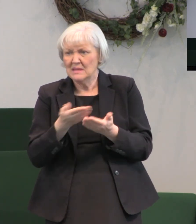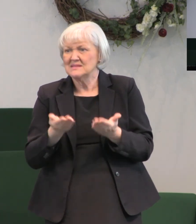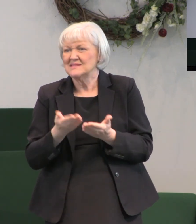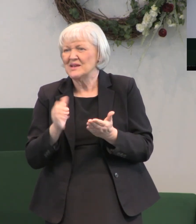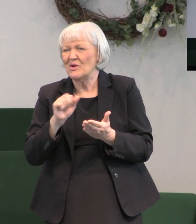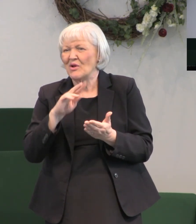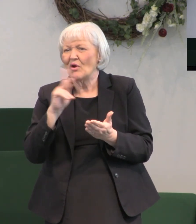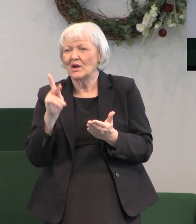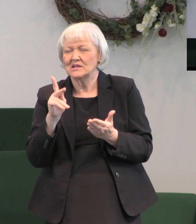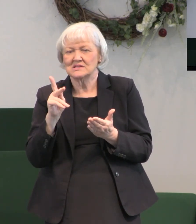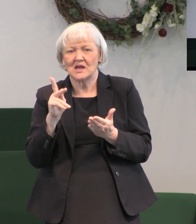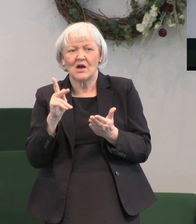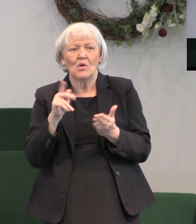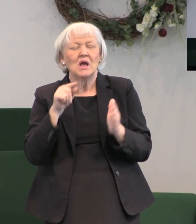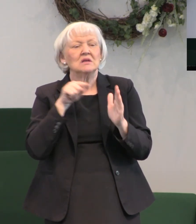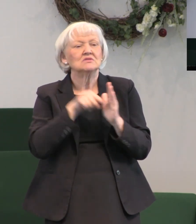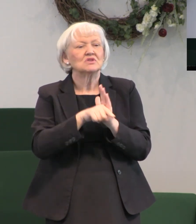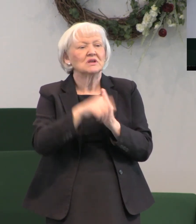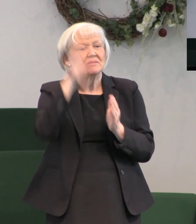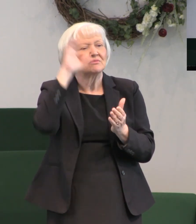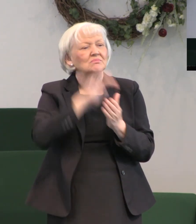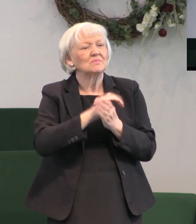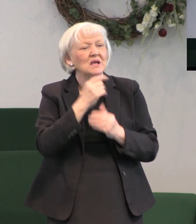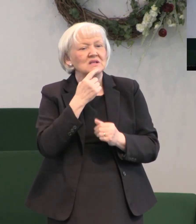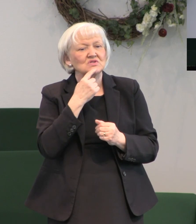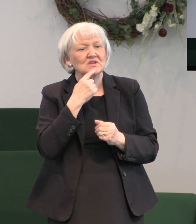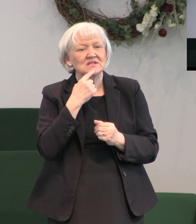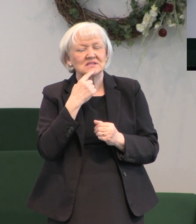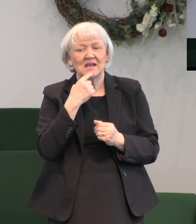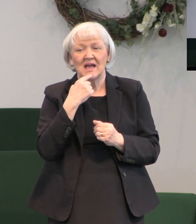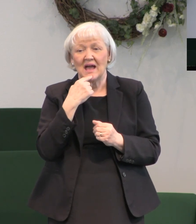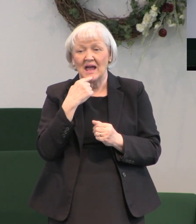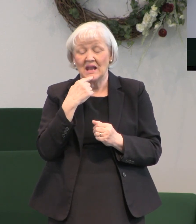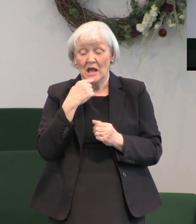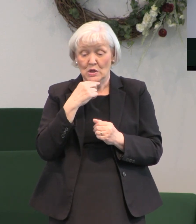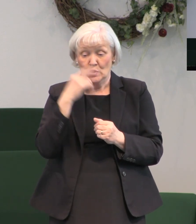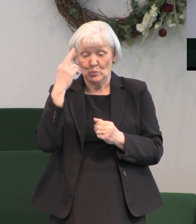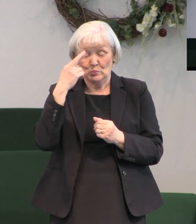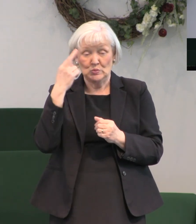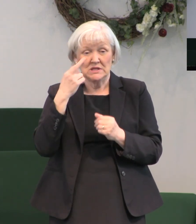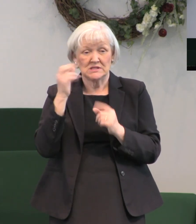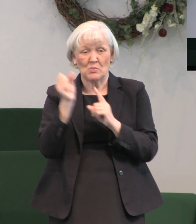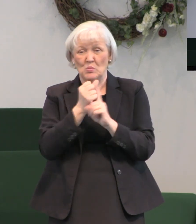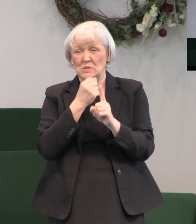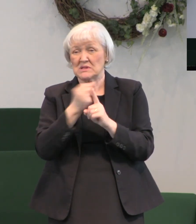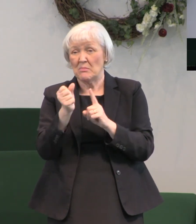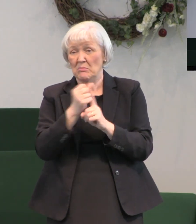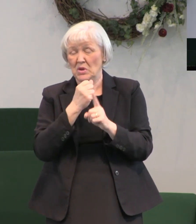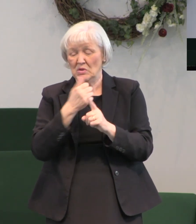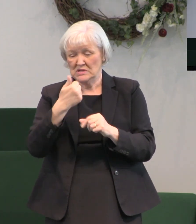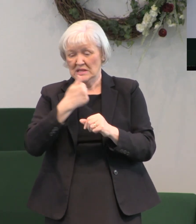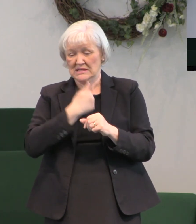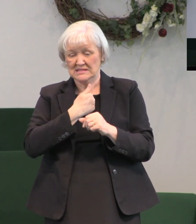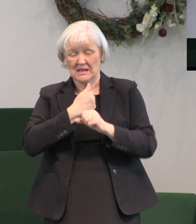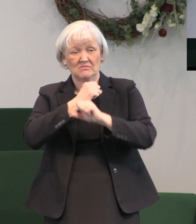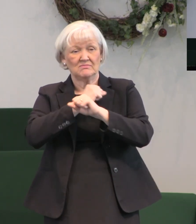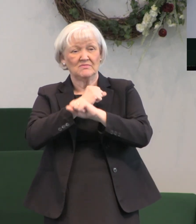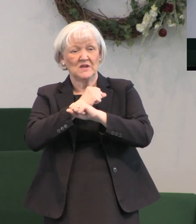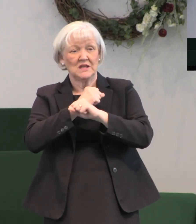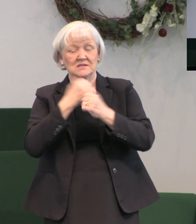killing her husband and she said it was because he was abusing her and she did it in self defense she got out of prison this week